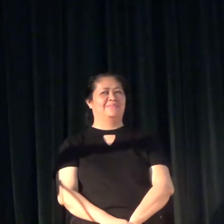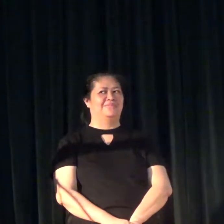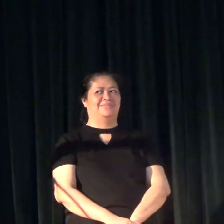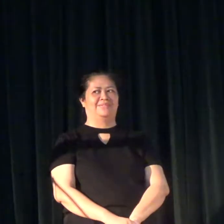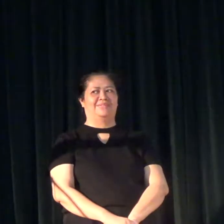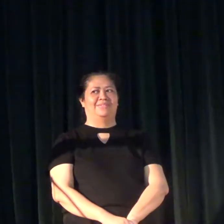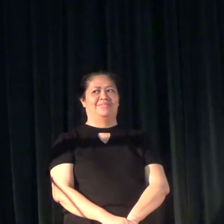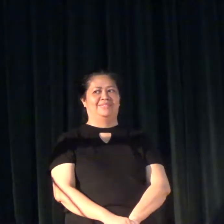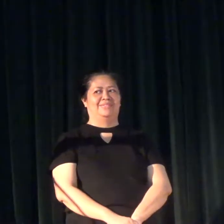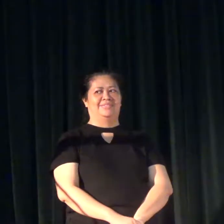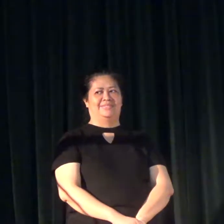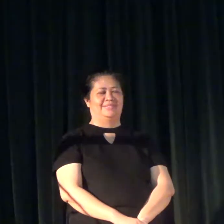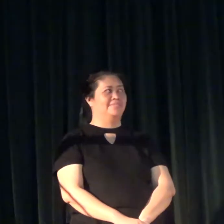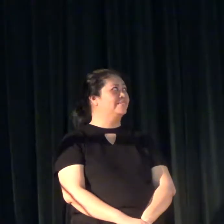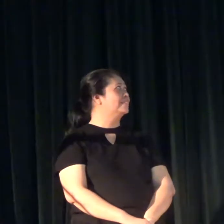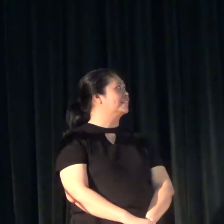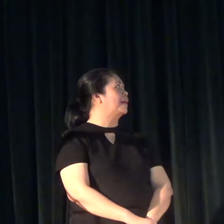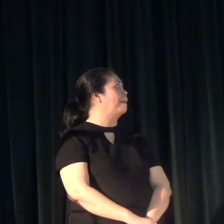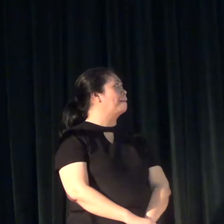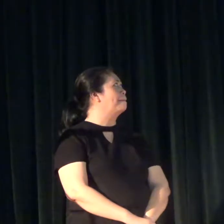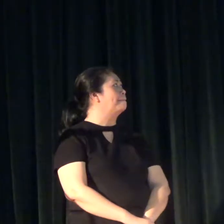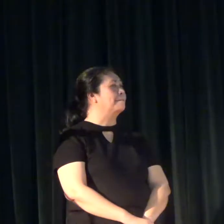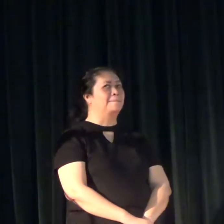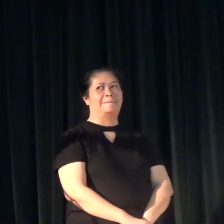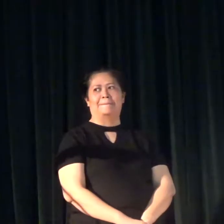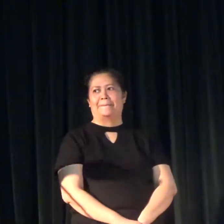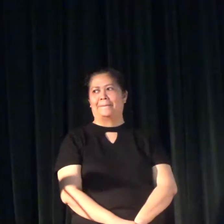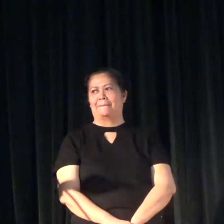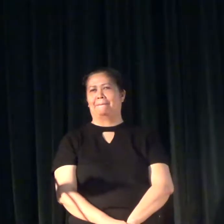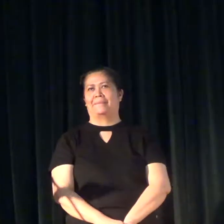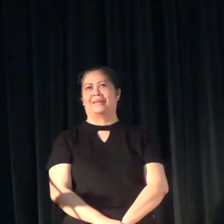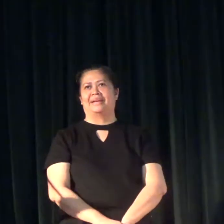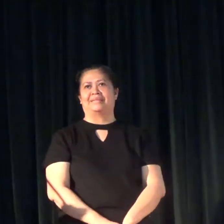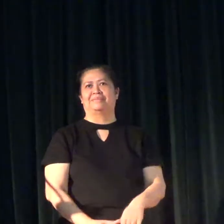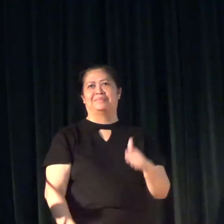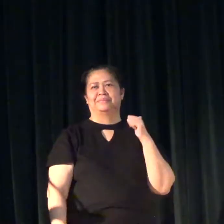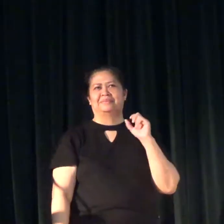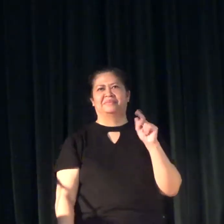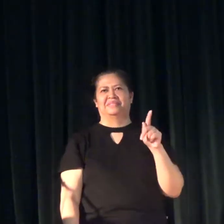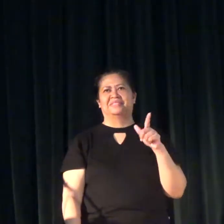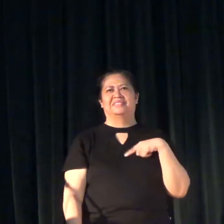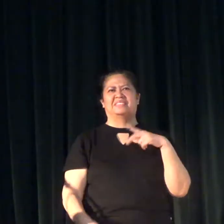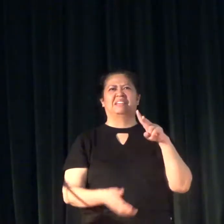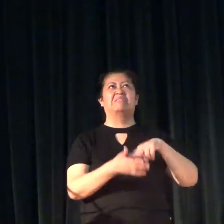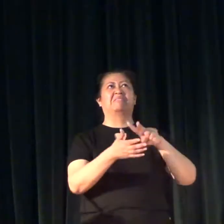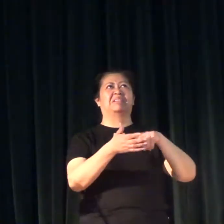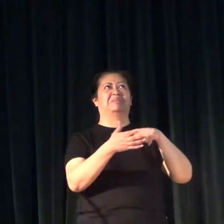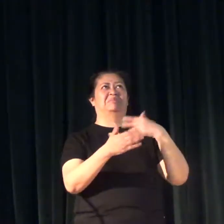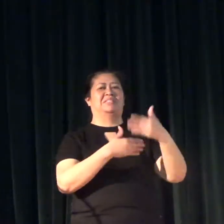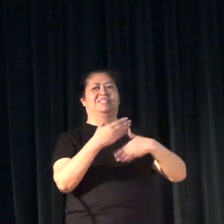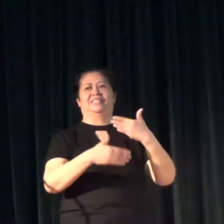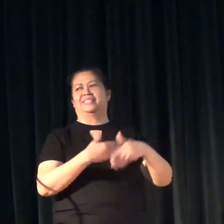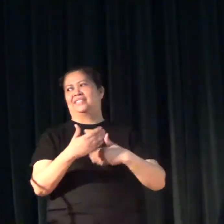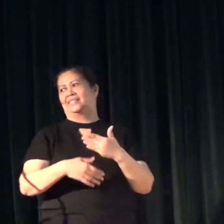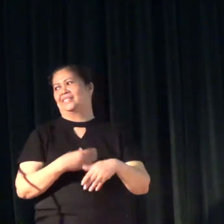Okay, back. One more. Ayaw niya, kasi they really process the time.